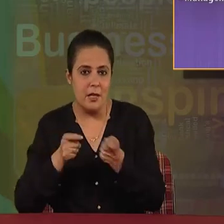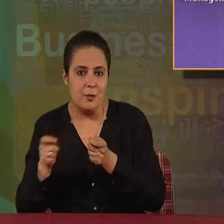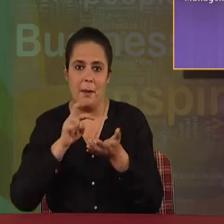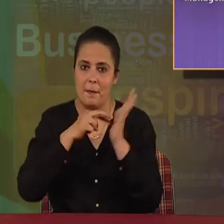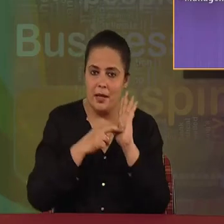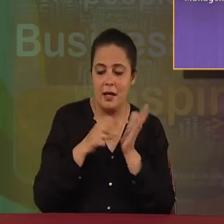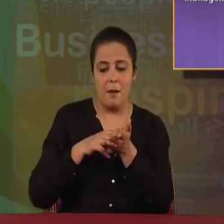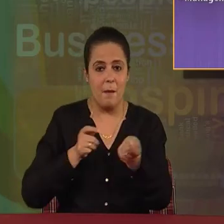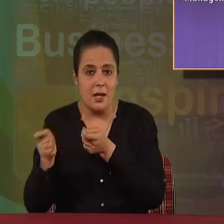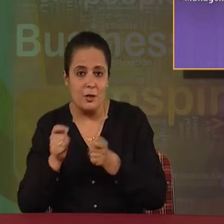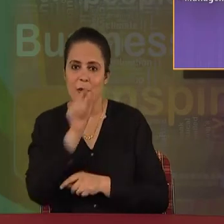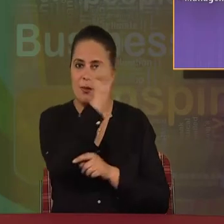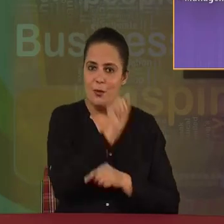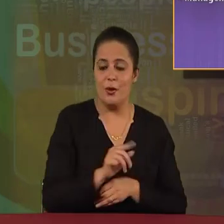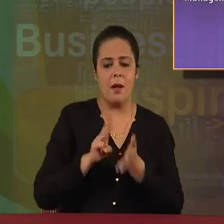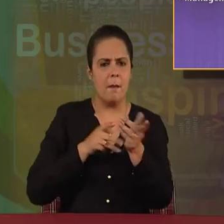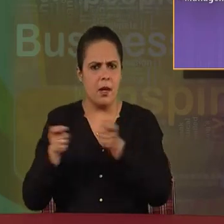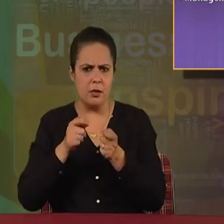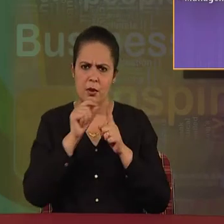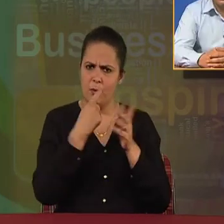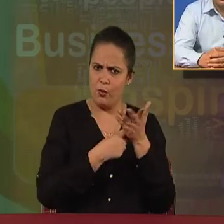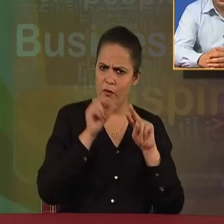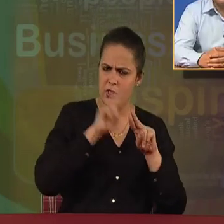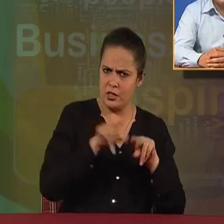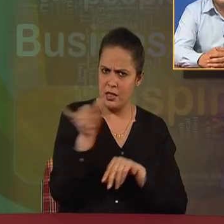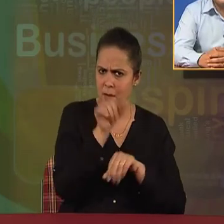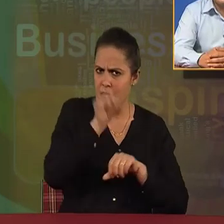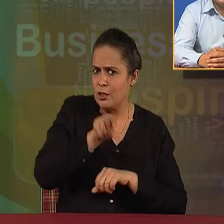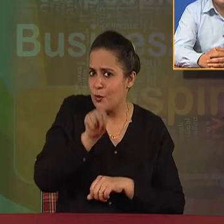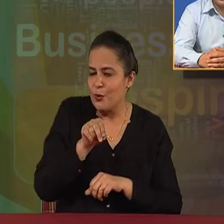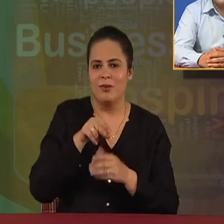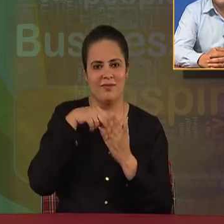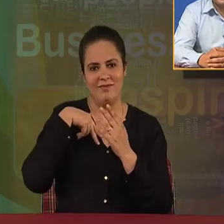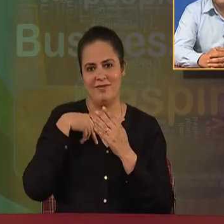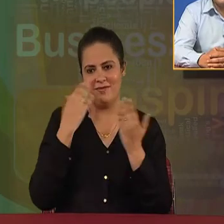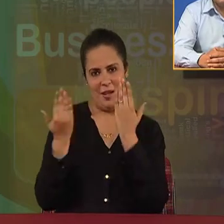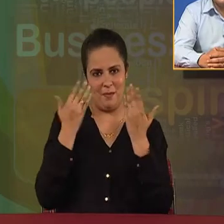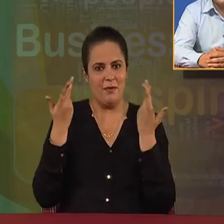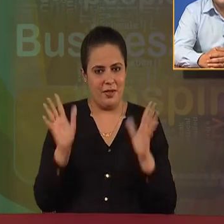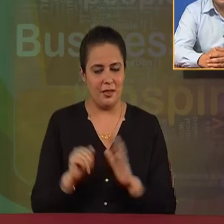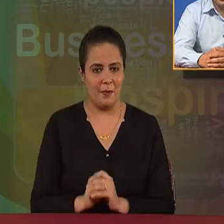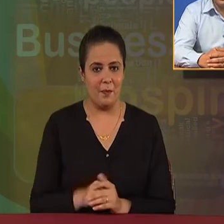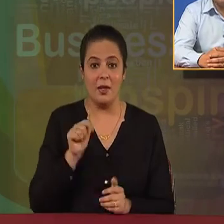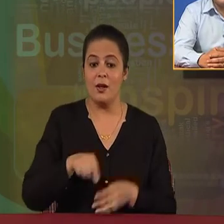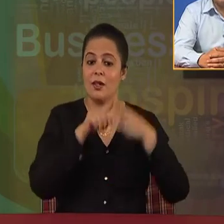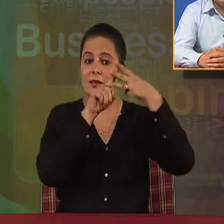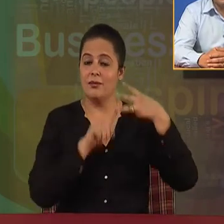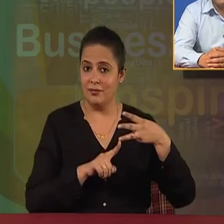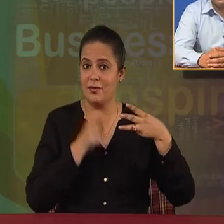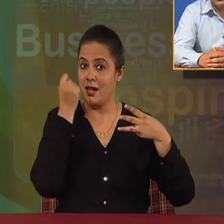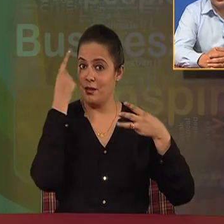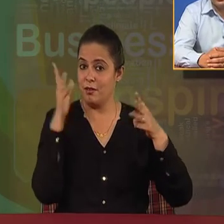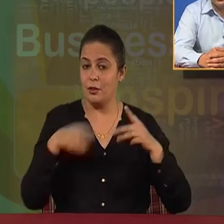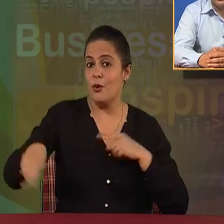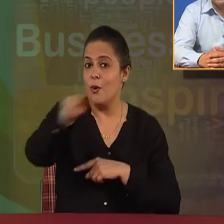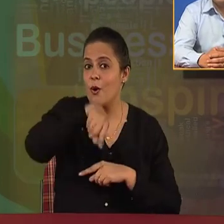management is a profession or not. After studying these three points, you must have understood what management is all